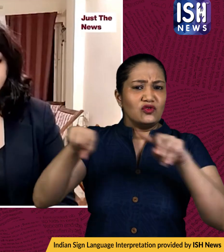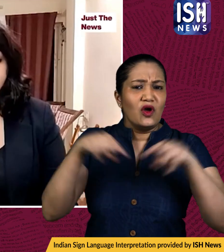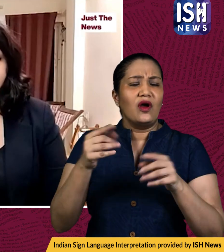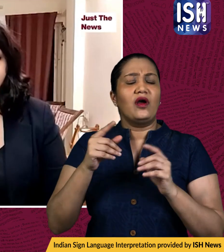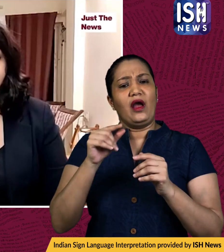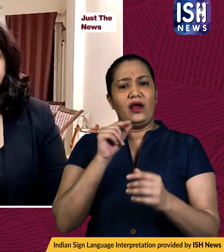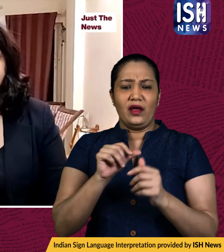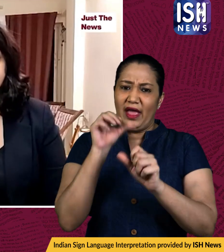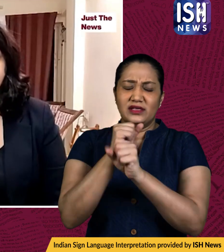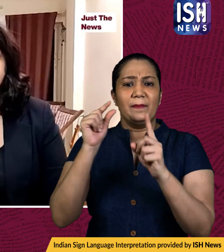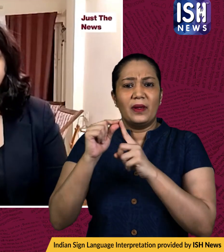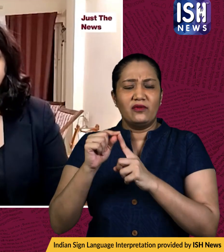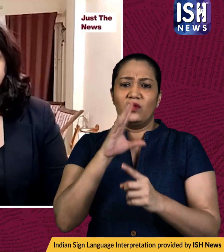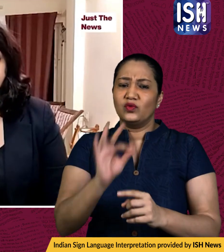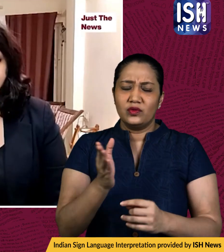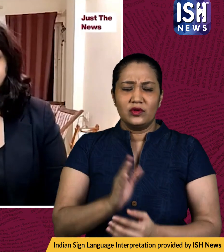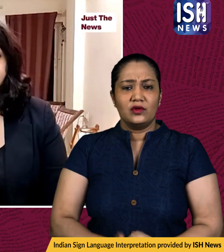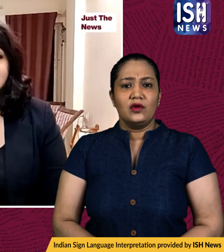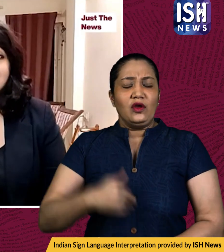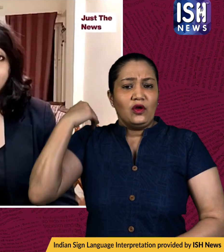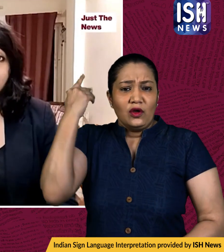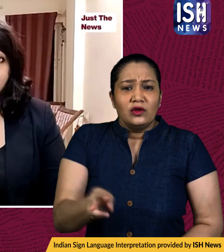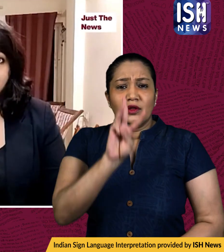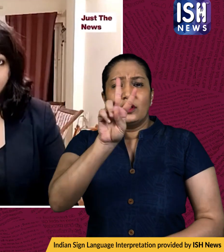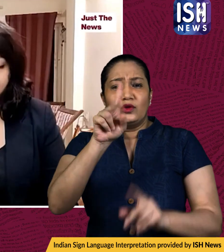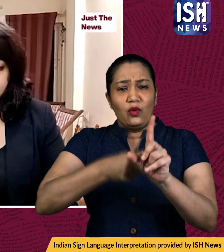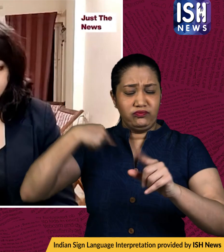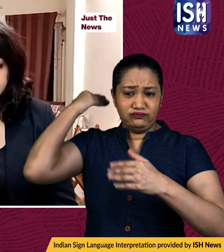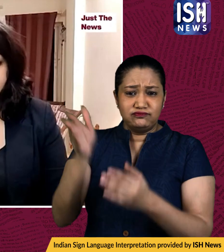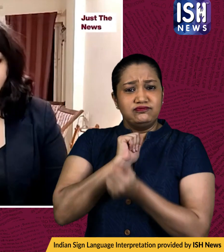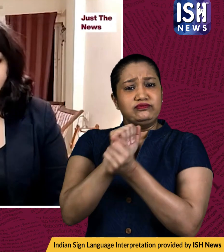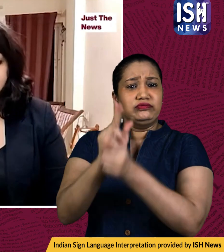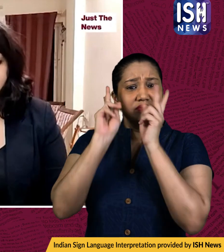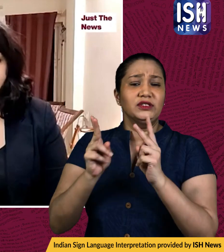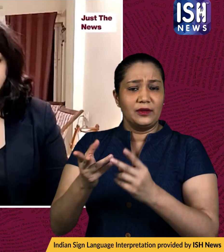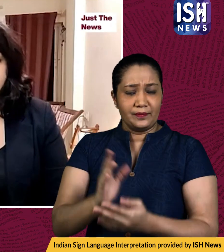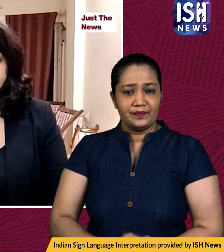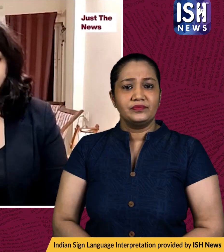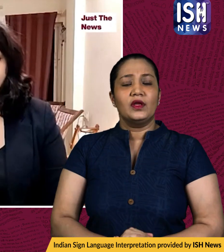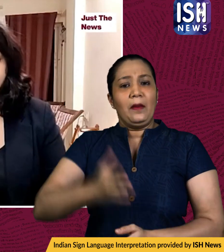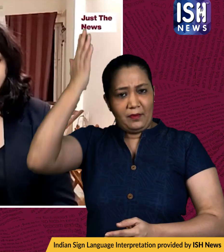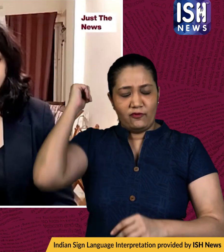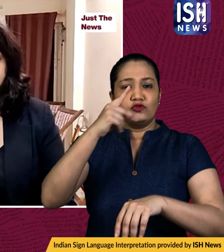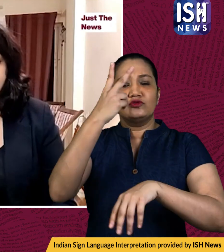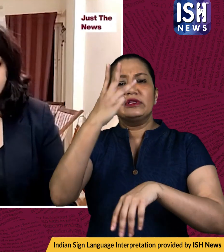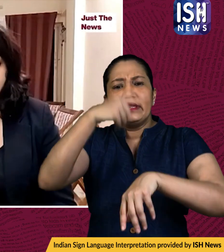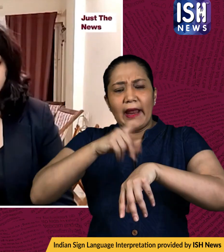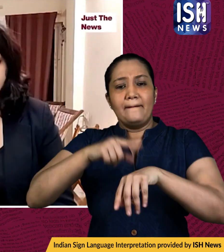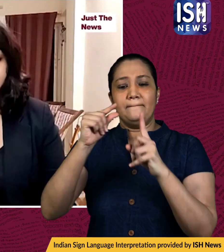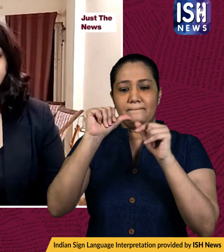that perarivalan has undergone 32 years of sentence applicant was released on parole thrice early and there was